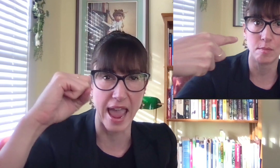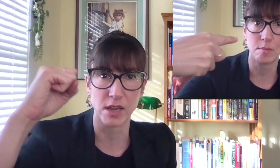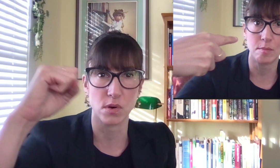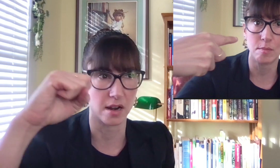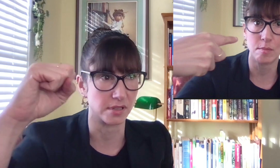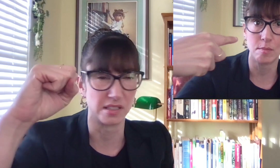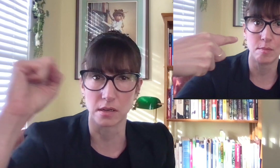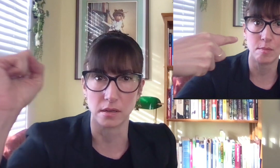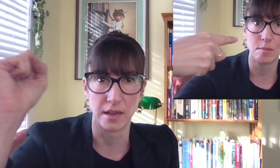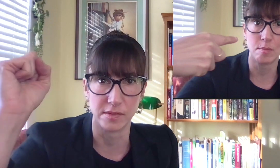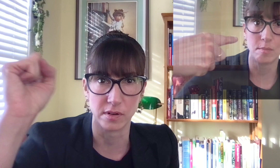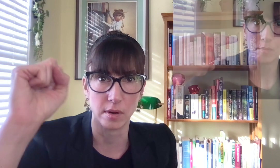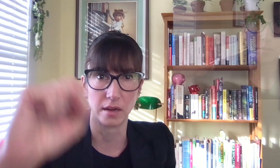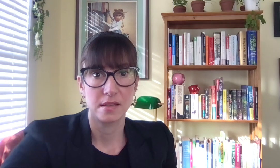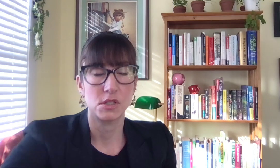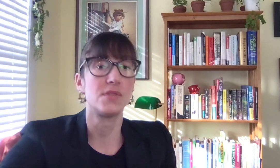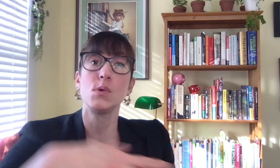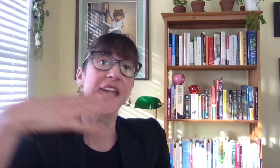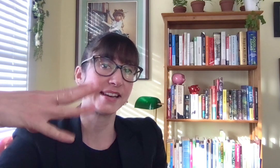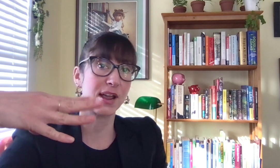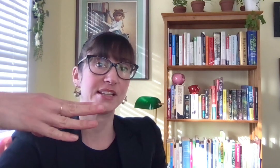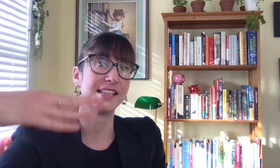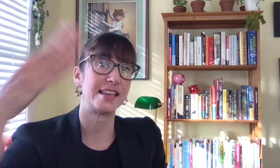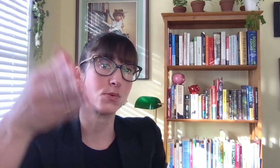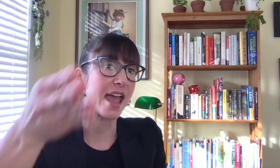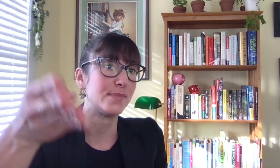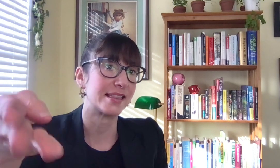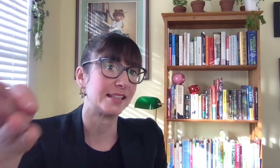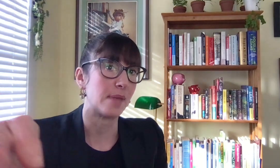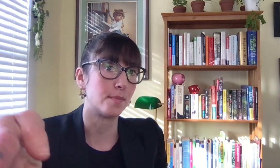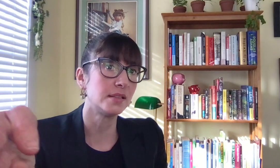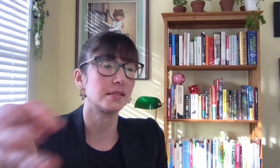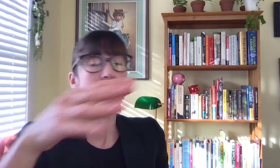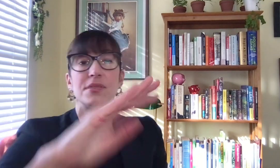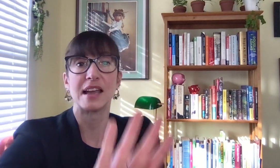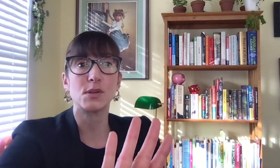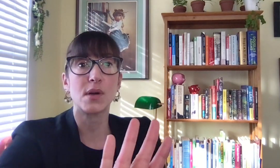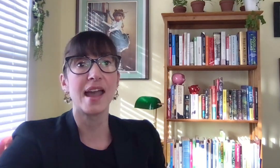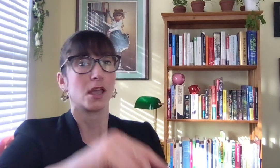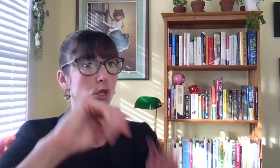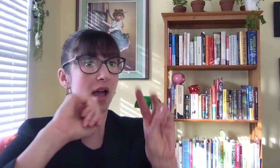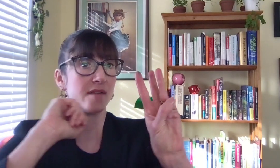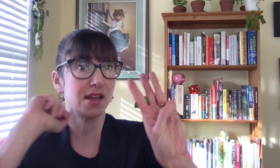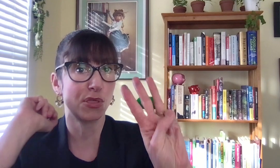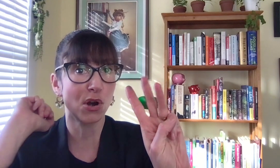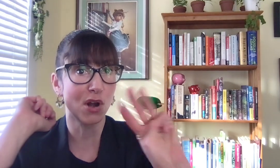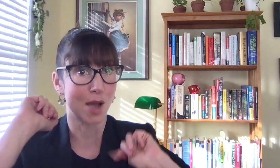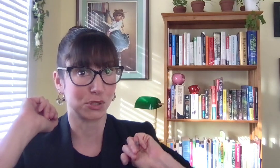hangry and I've been stuck in a line for a while. So if you can't guarantee that you can make these payments, that's okay. You have a third option.